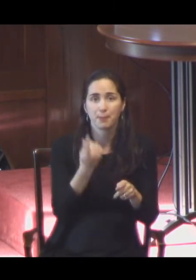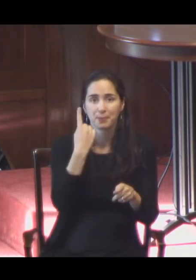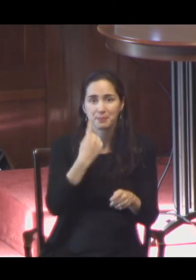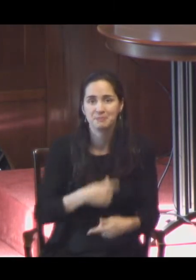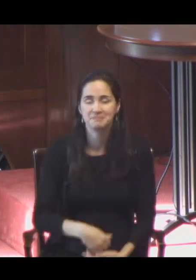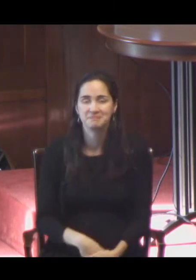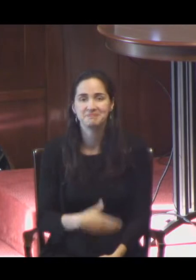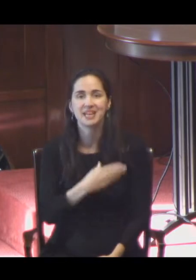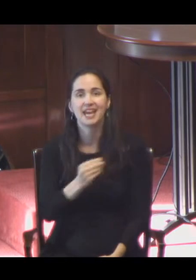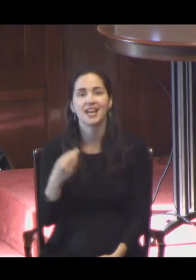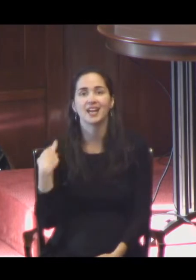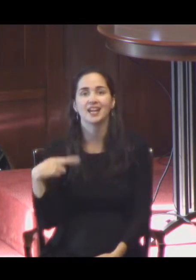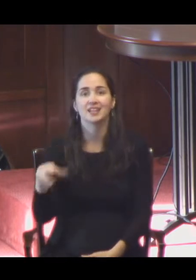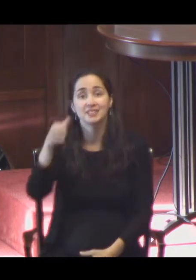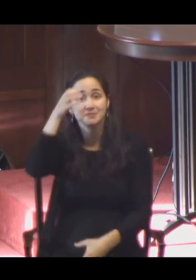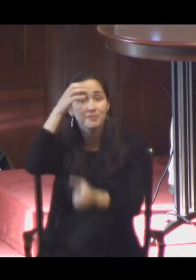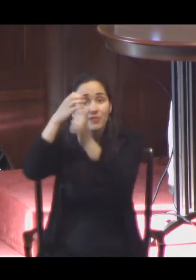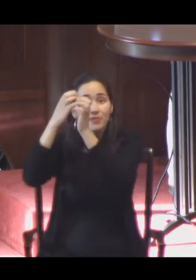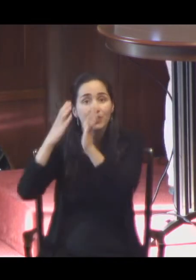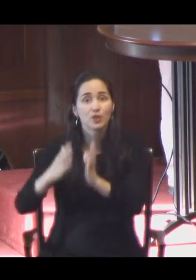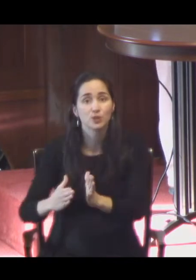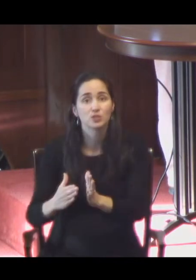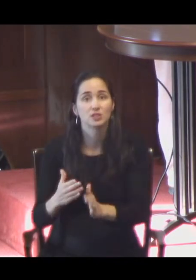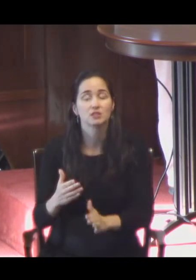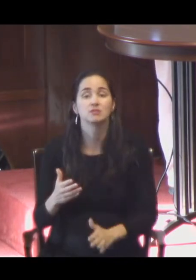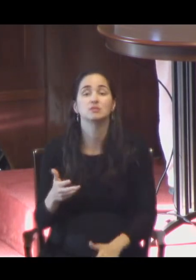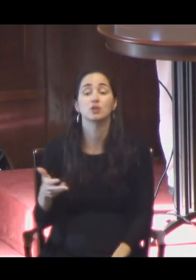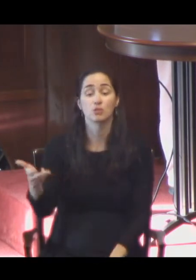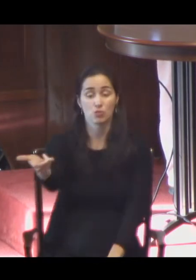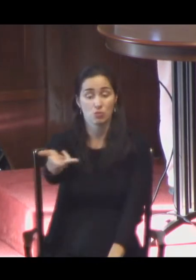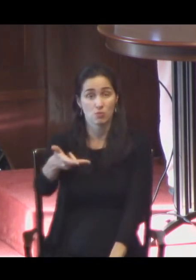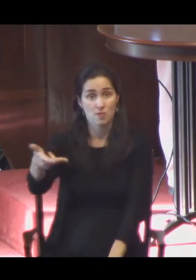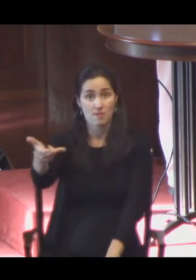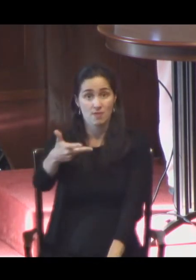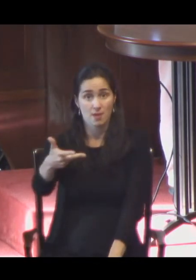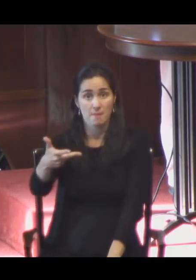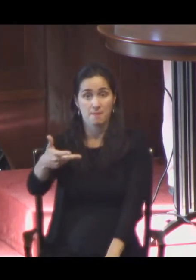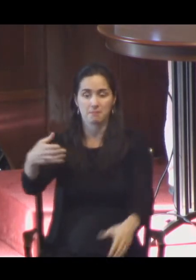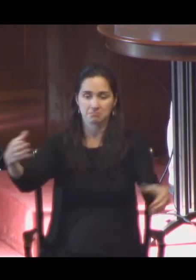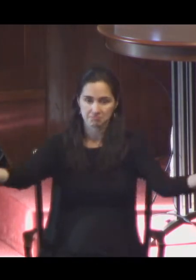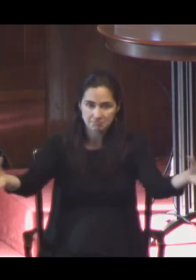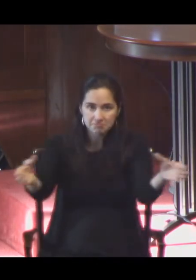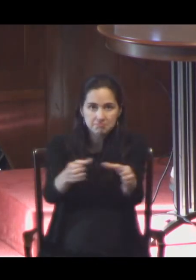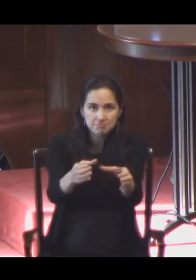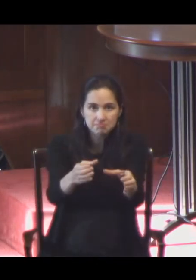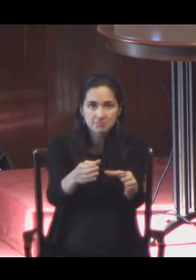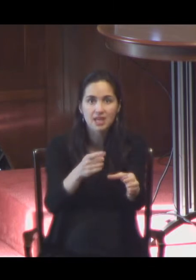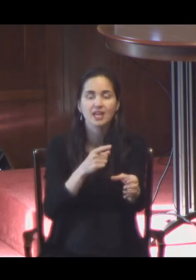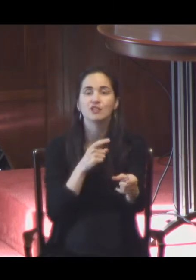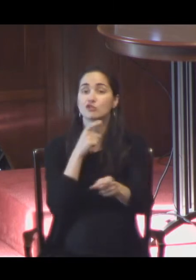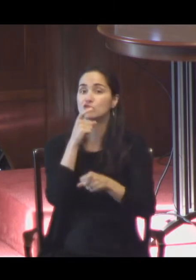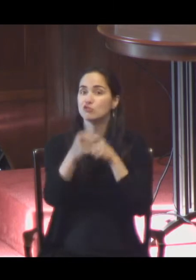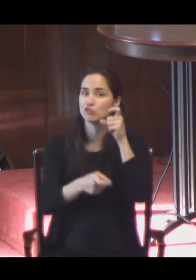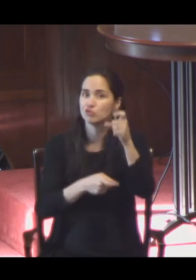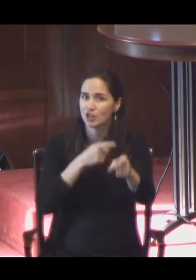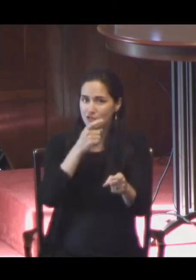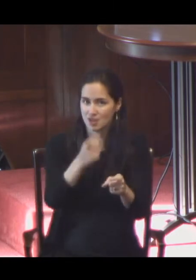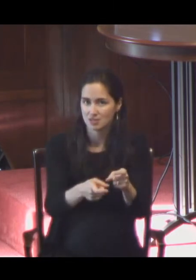The three artists got together and by the generosity of some patrons of the arts were commissioned to do original